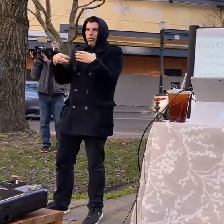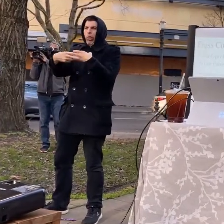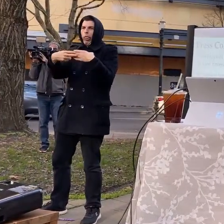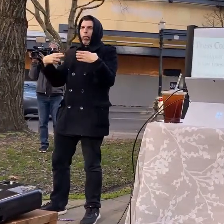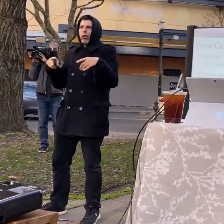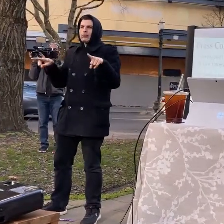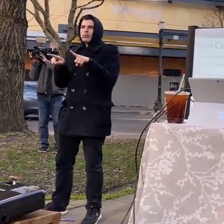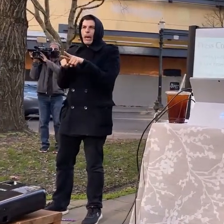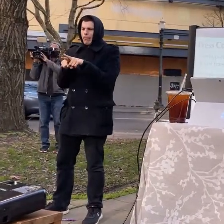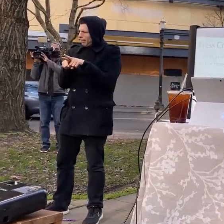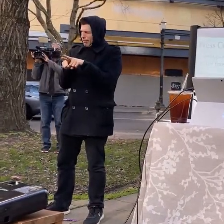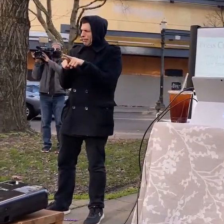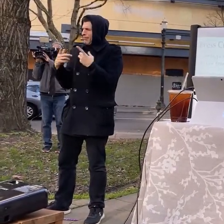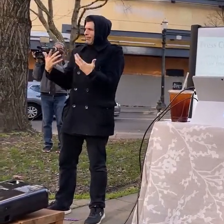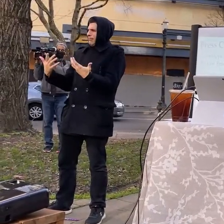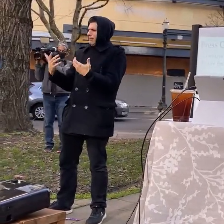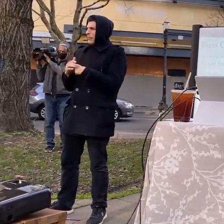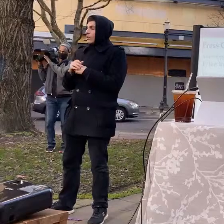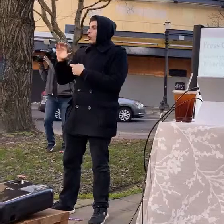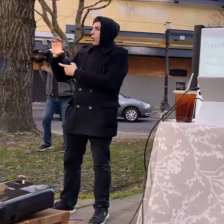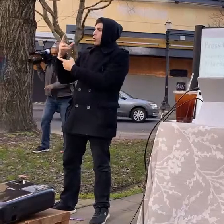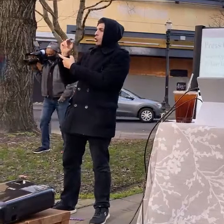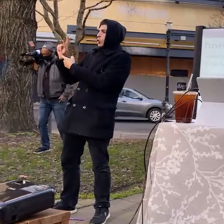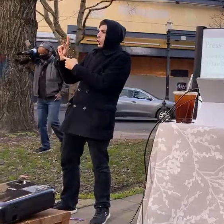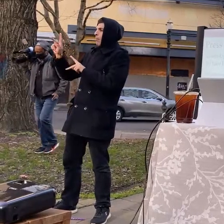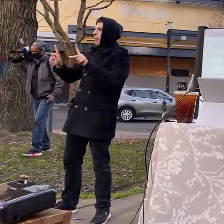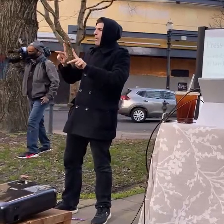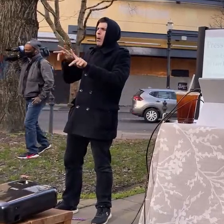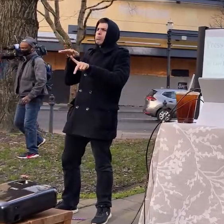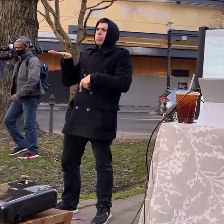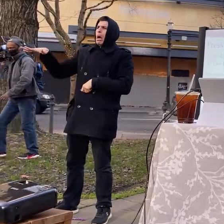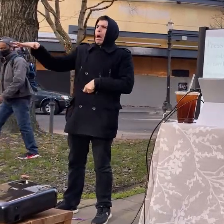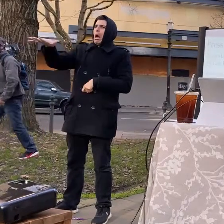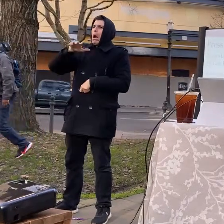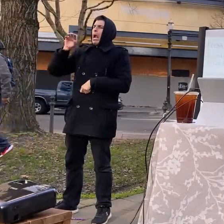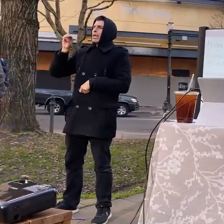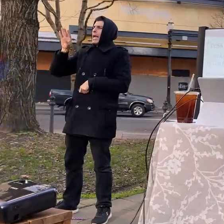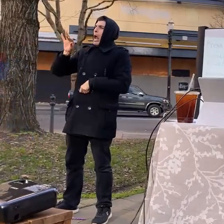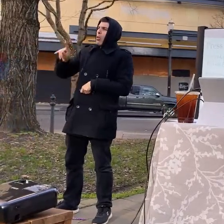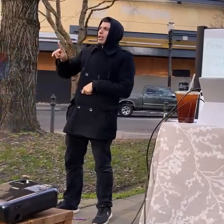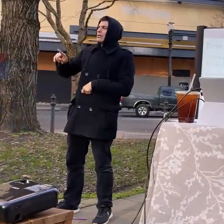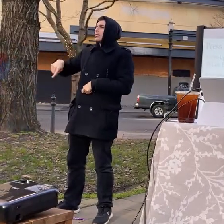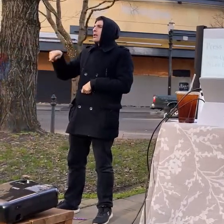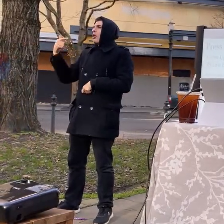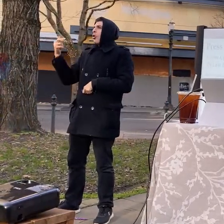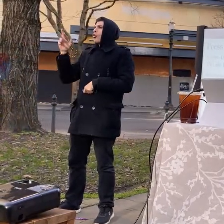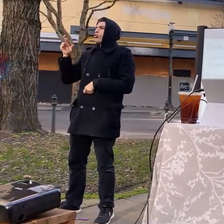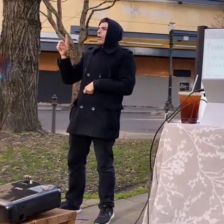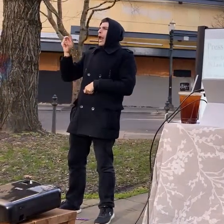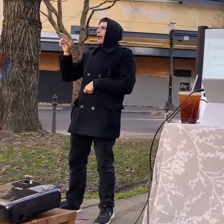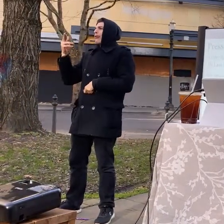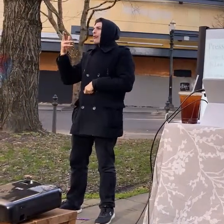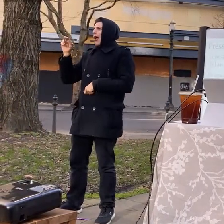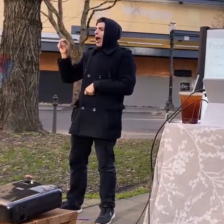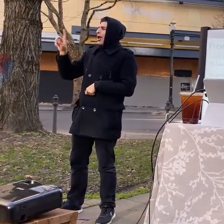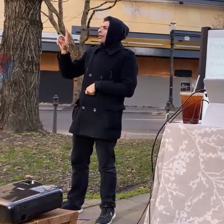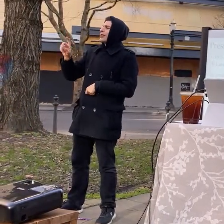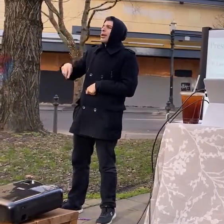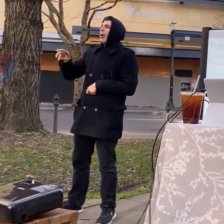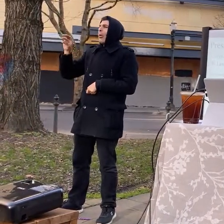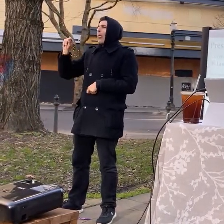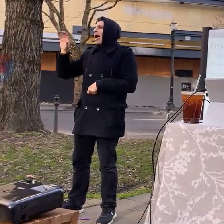basically settle at willamette falls and what they used to call the swirls in the water